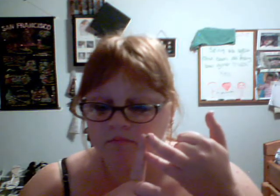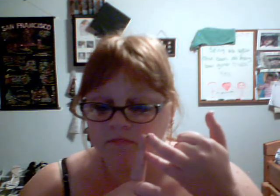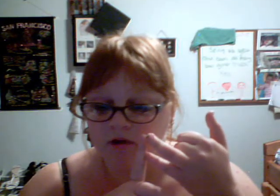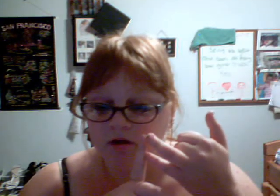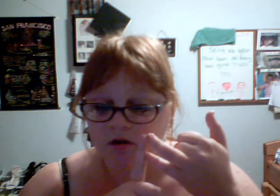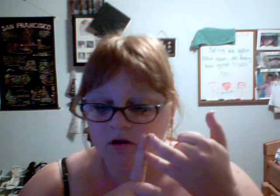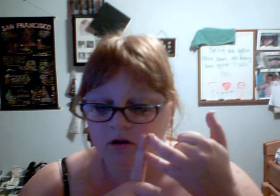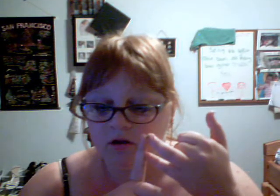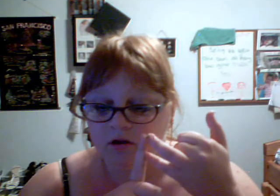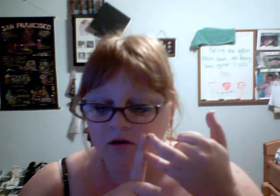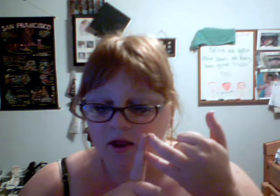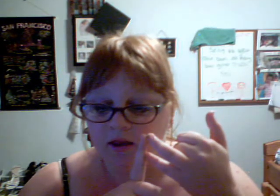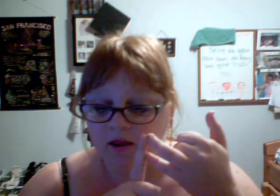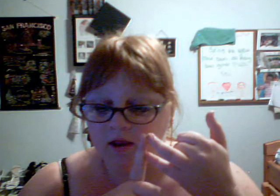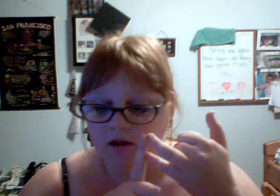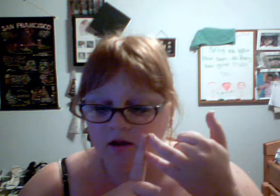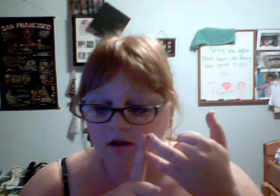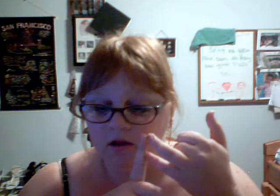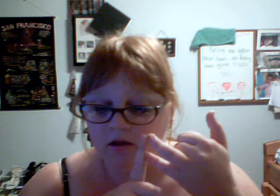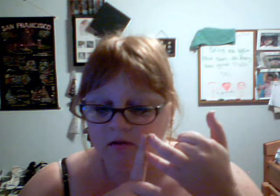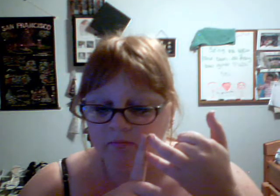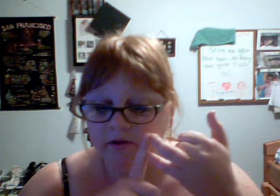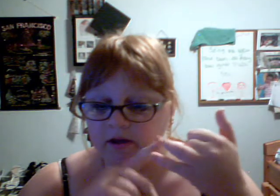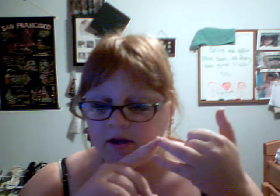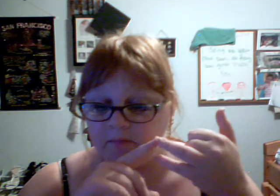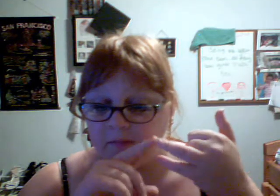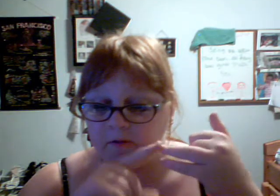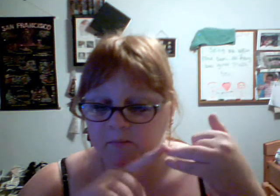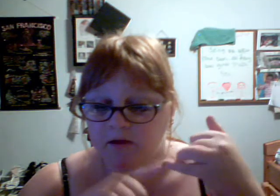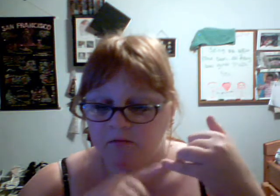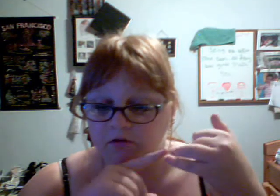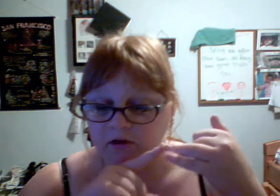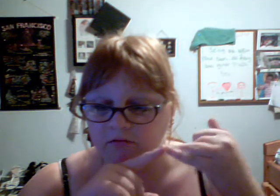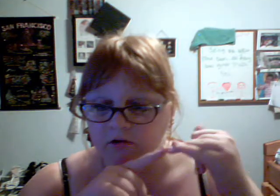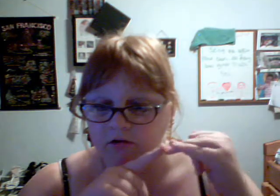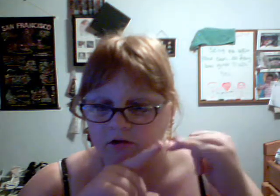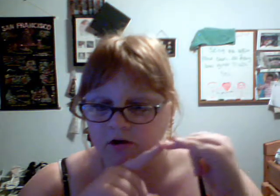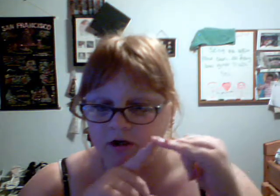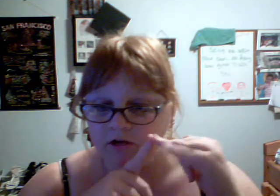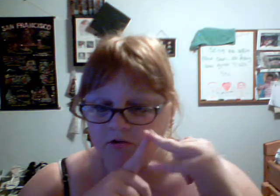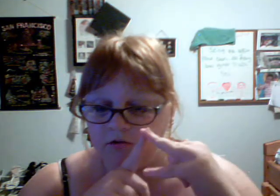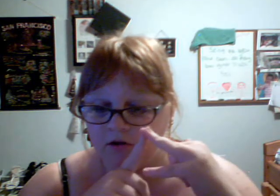and then, um, they didn't take my permit, which I just got as you saw.